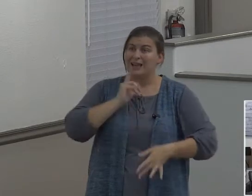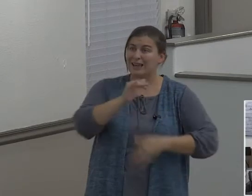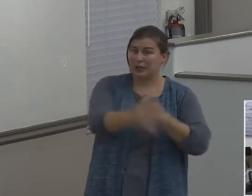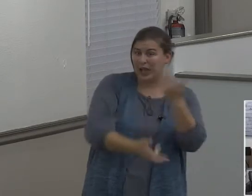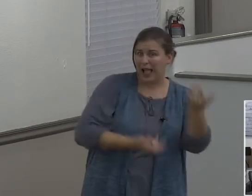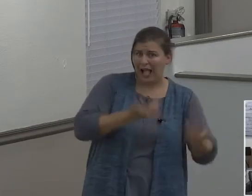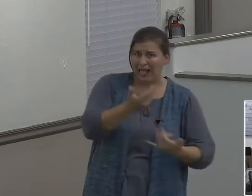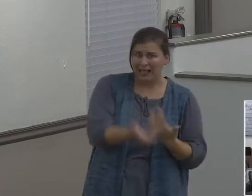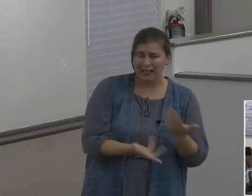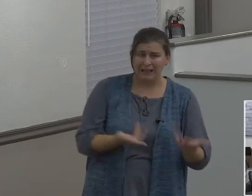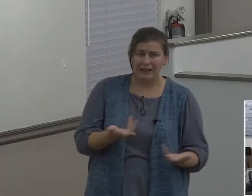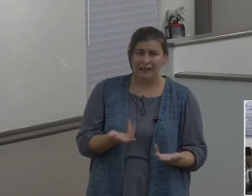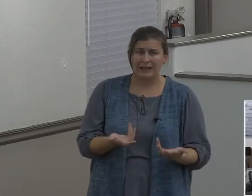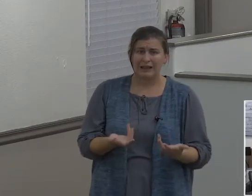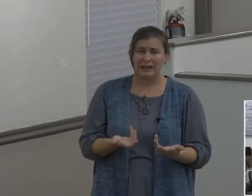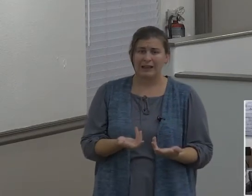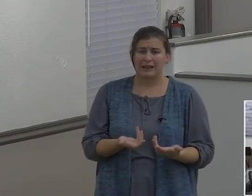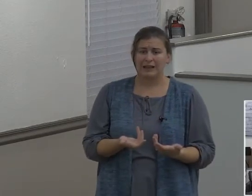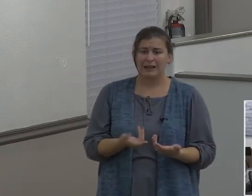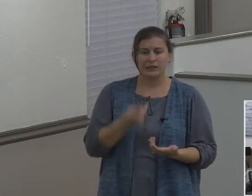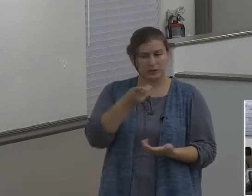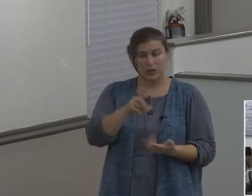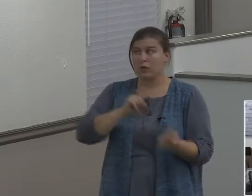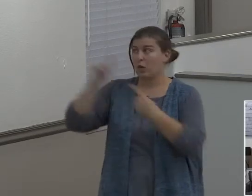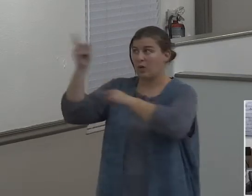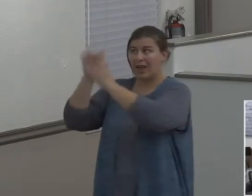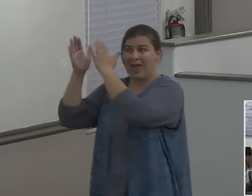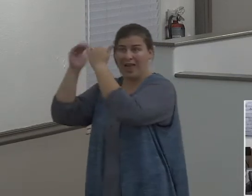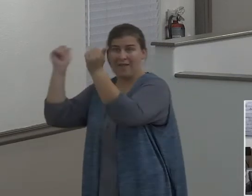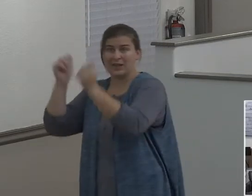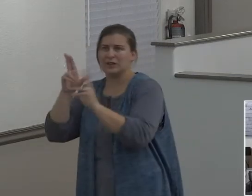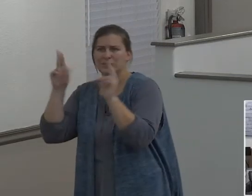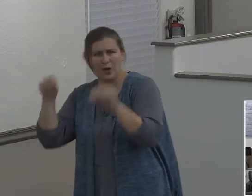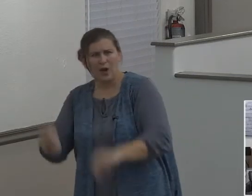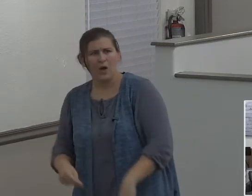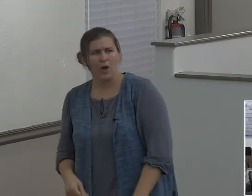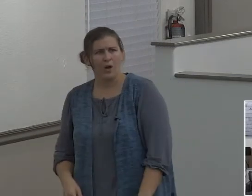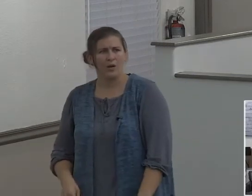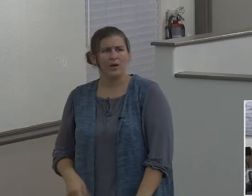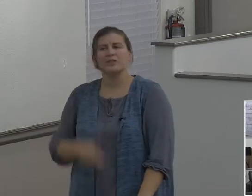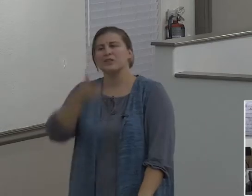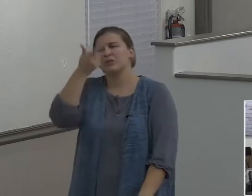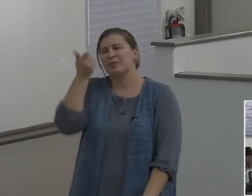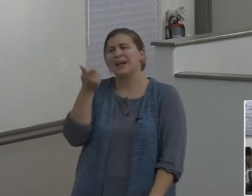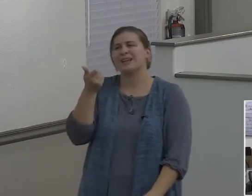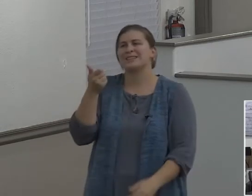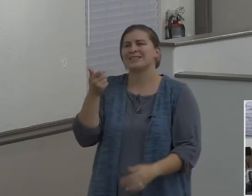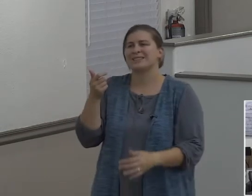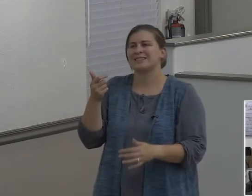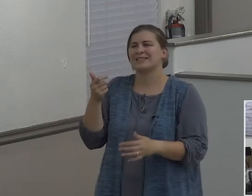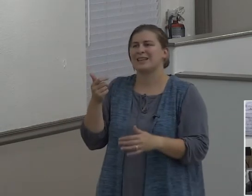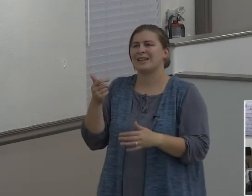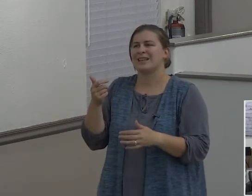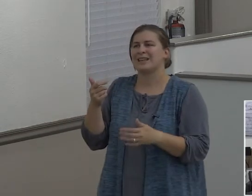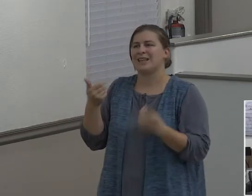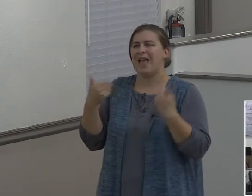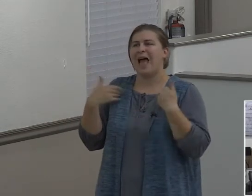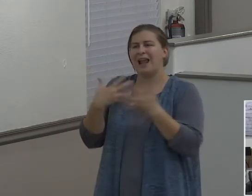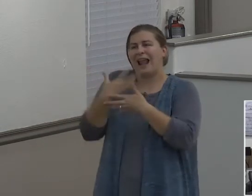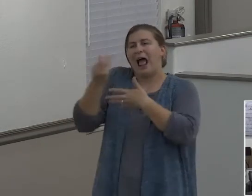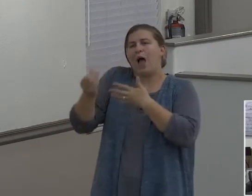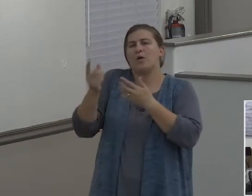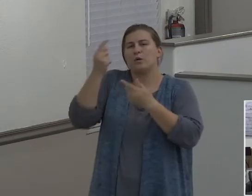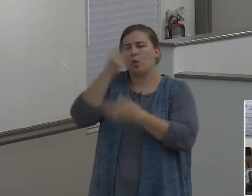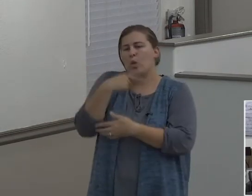Did they go to heaven? Did they go to heaven just because they adopted an outward appearance of Christianity in order